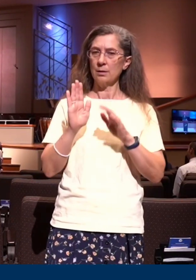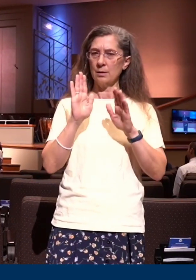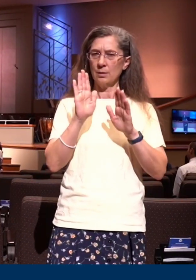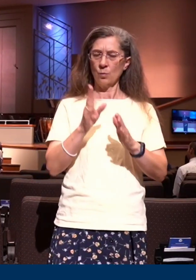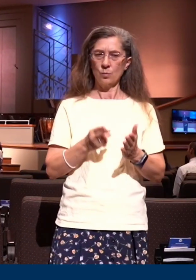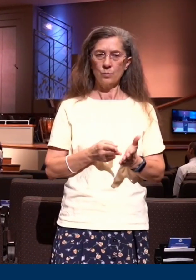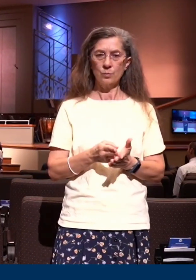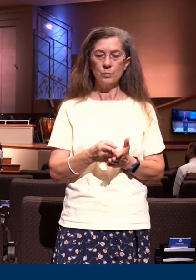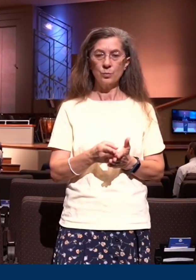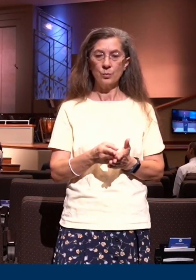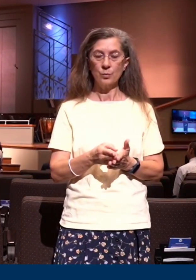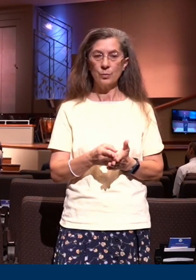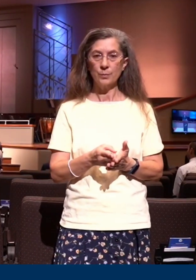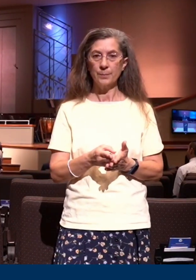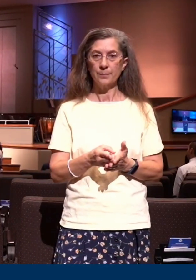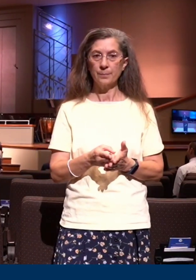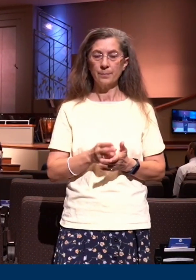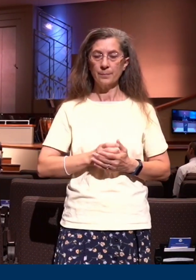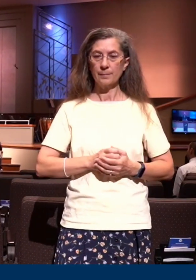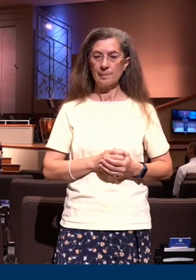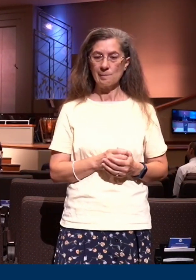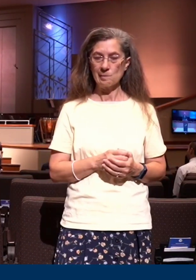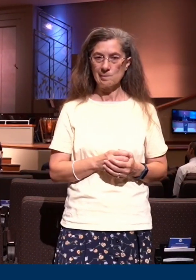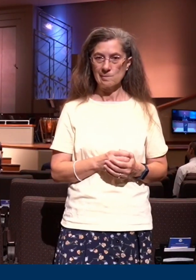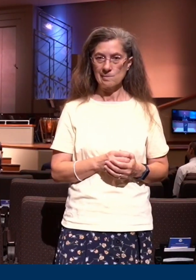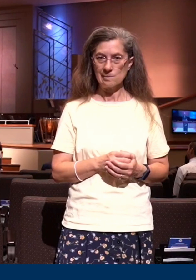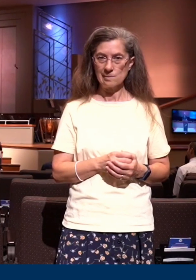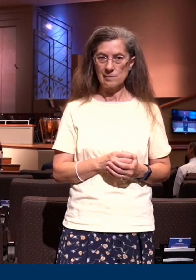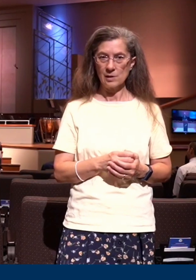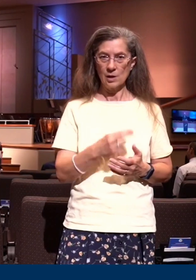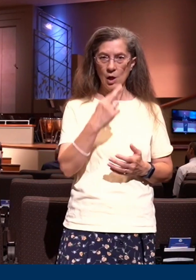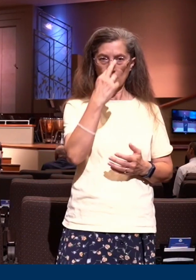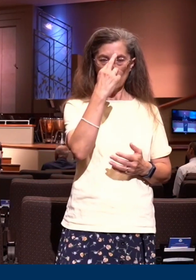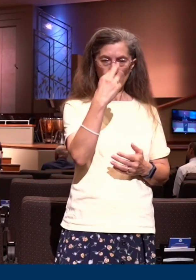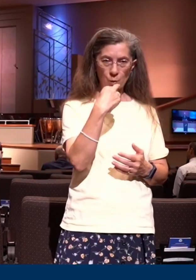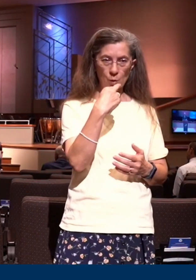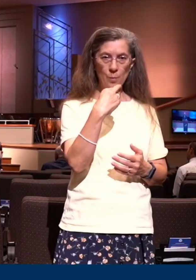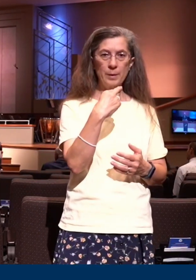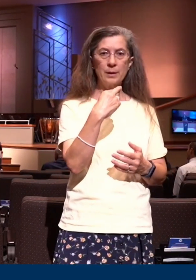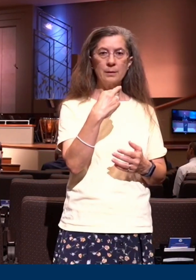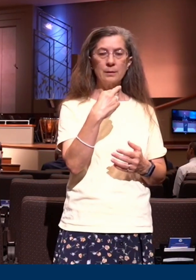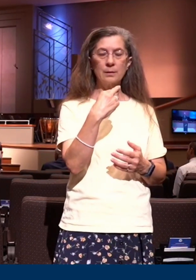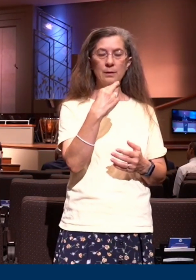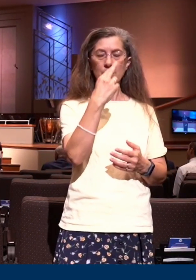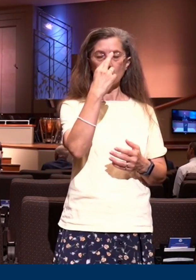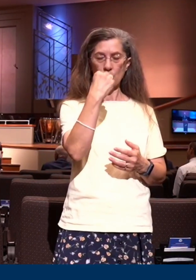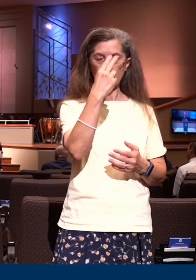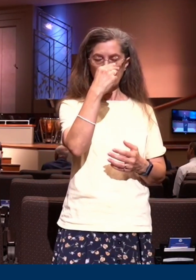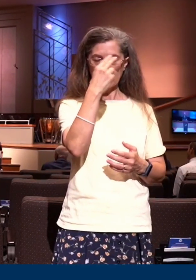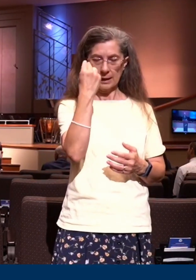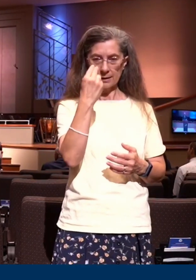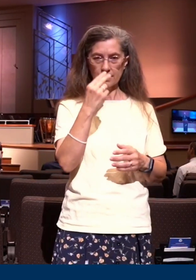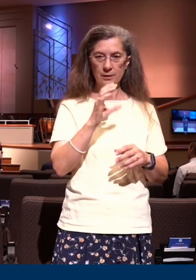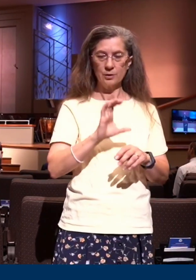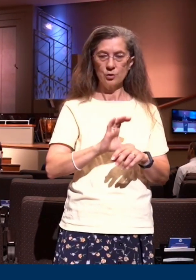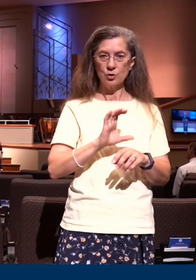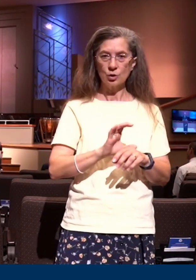This is the mockery of the Roman Catholic sacraments. The Roman Catholic